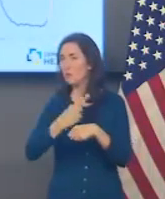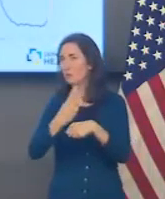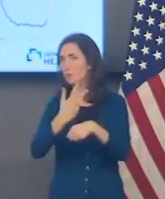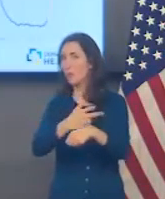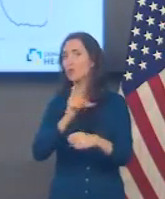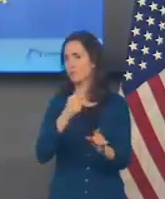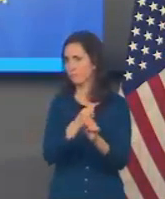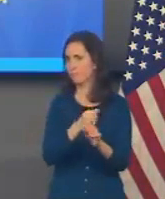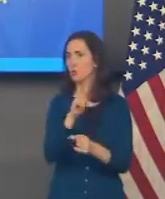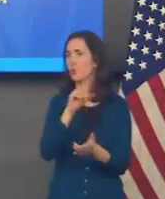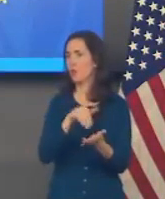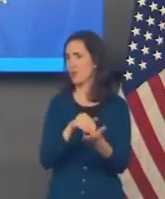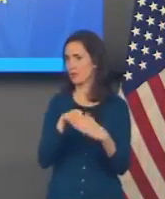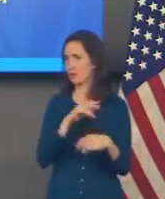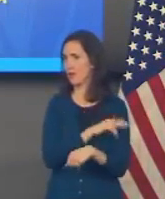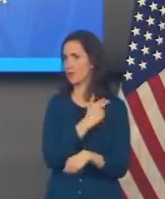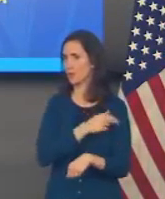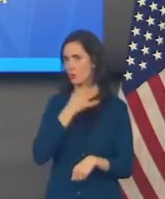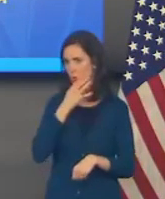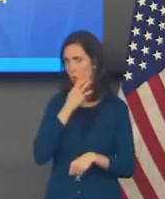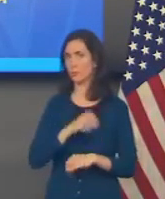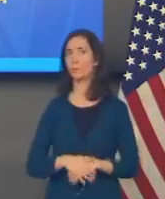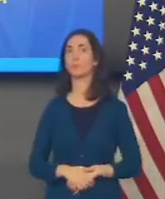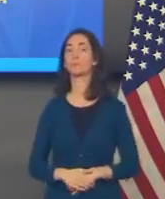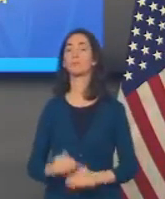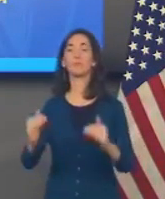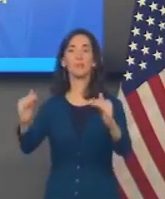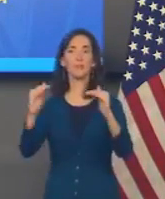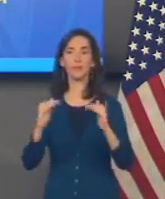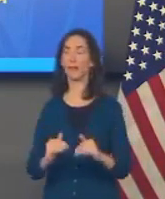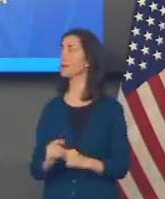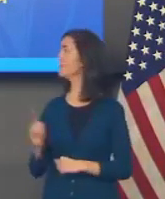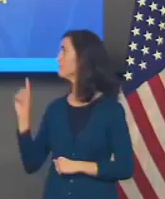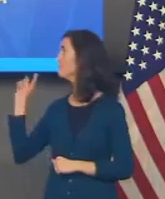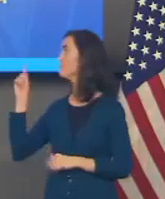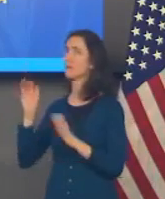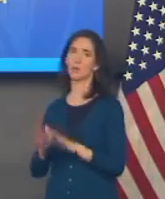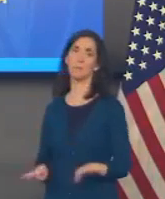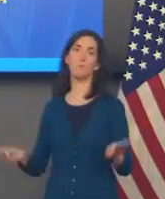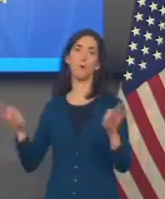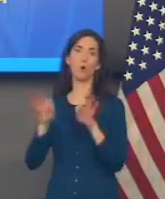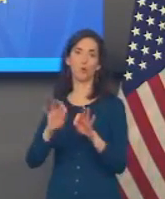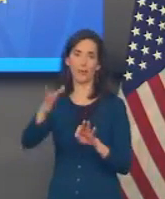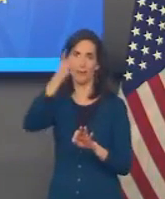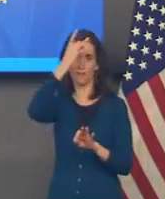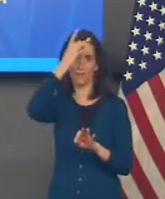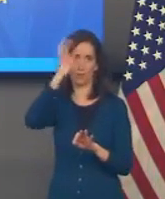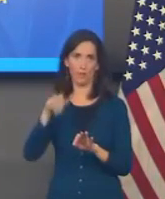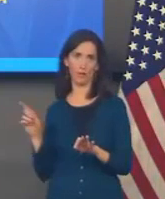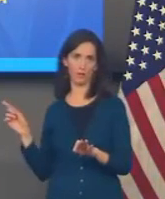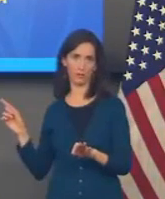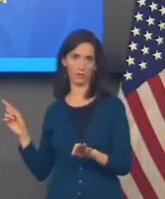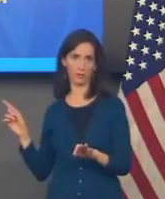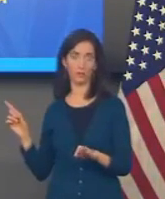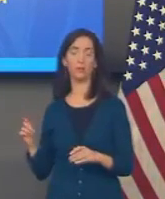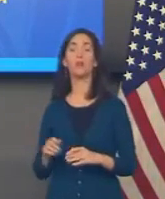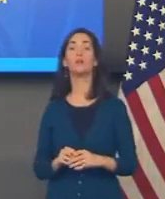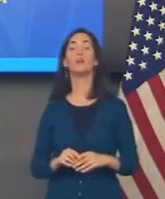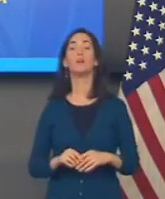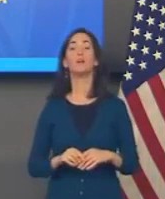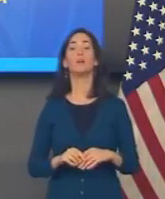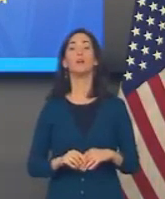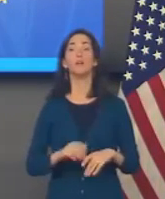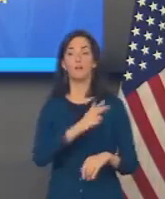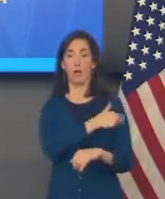I'm going to the next slide, please, to illustrate this point one more time. We have more patients presenting to